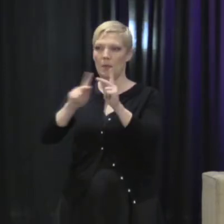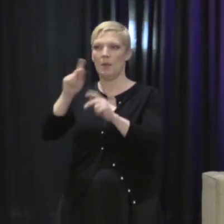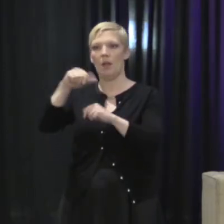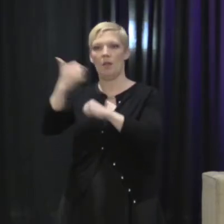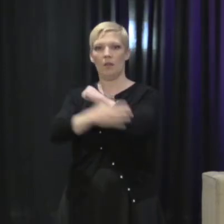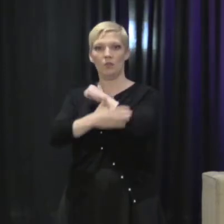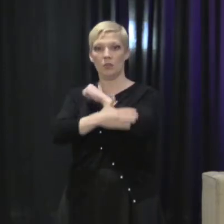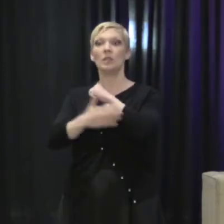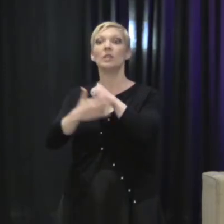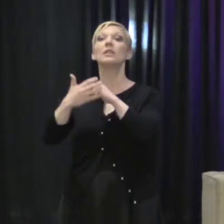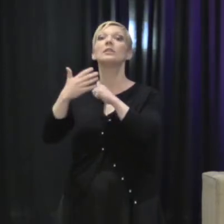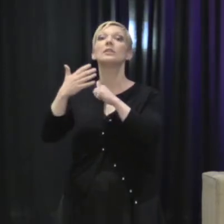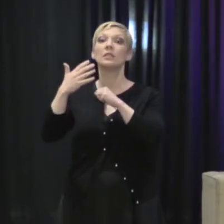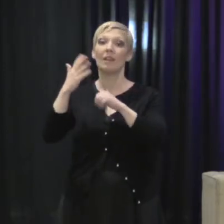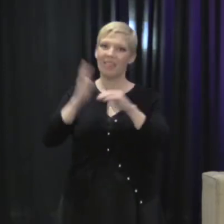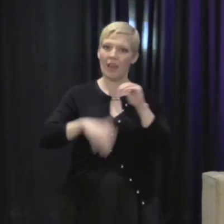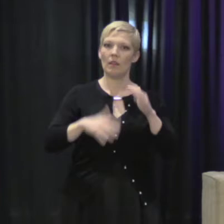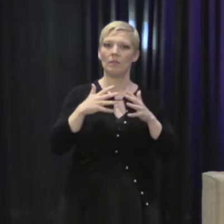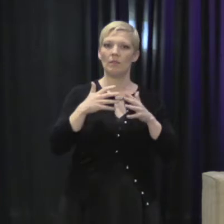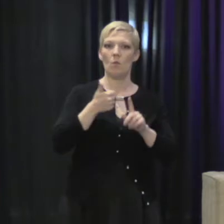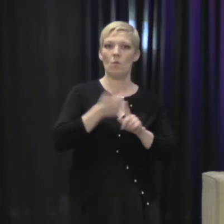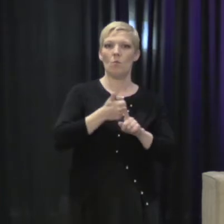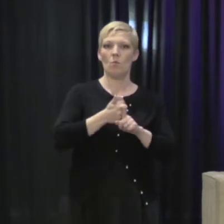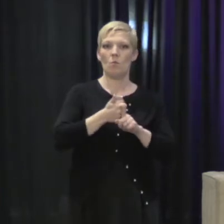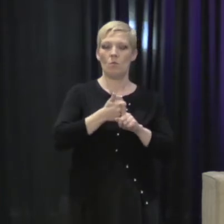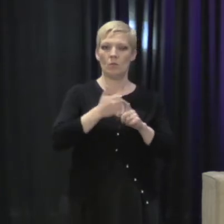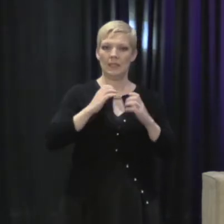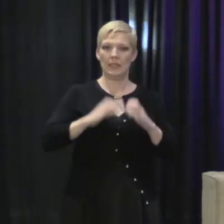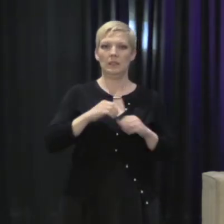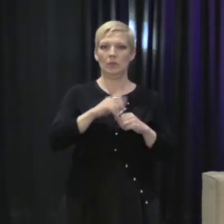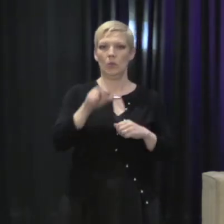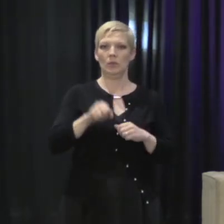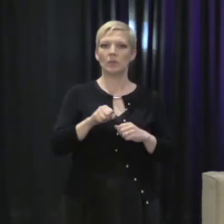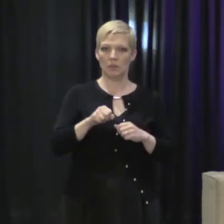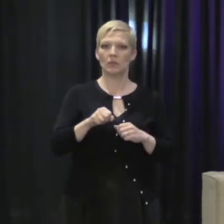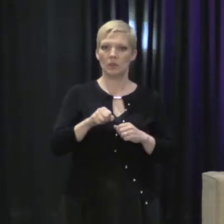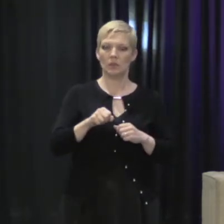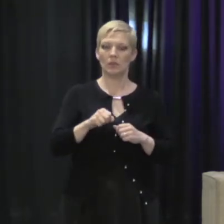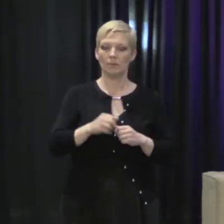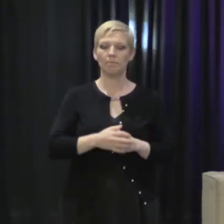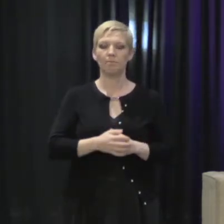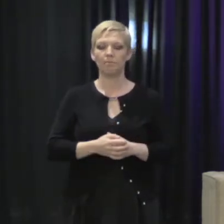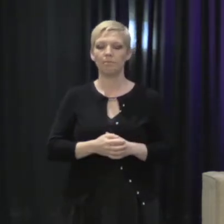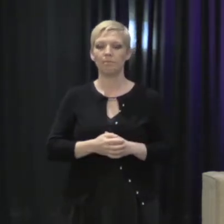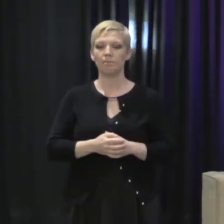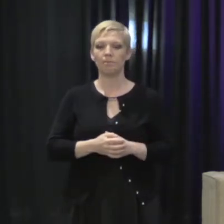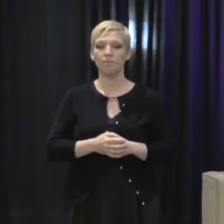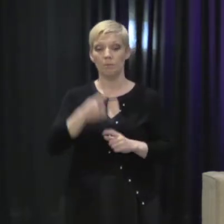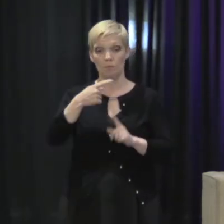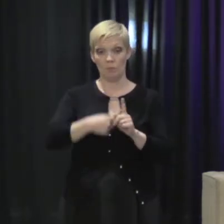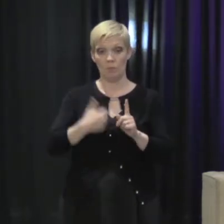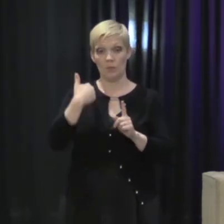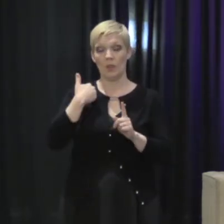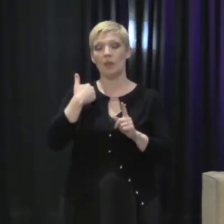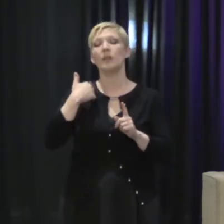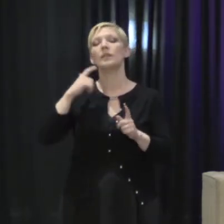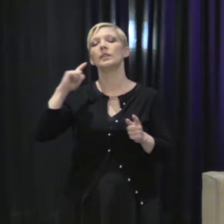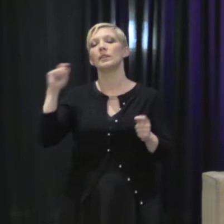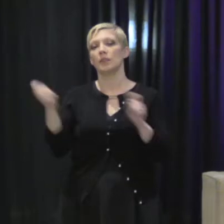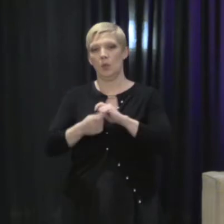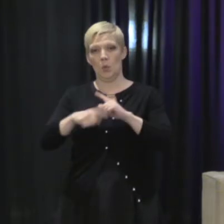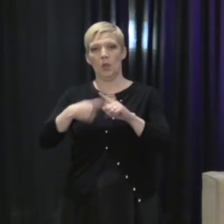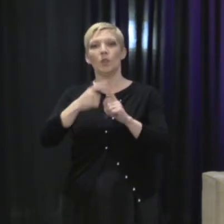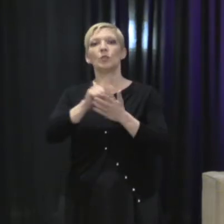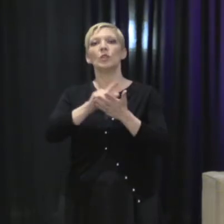survivors from other countries than it gave to our own citizens and residents here in the United States. Now, a month ago that all changed when